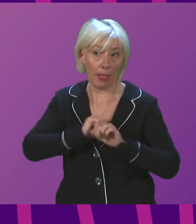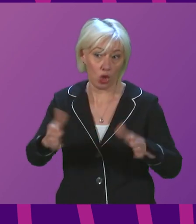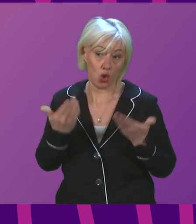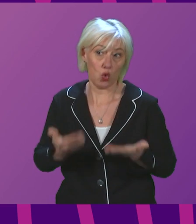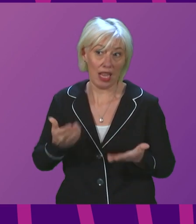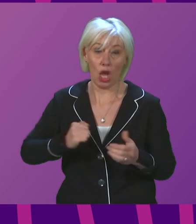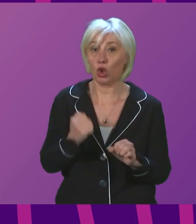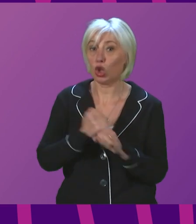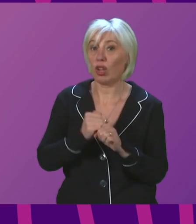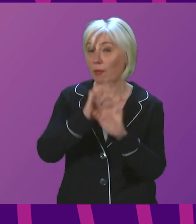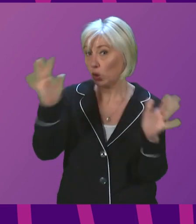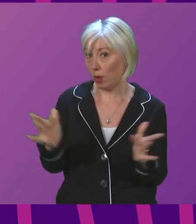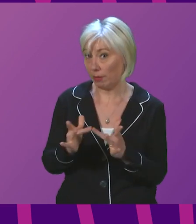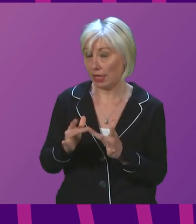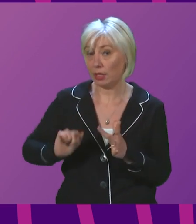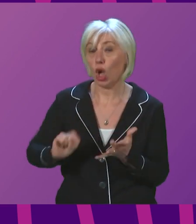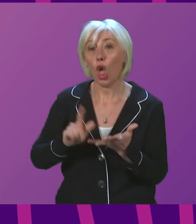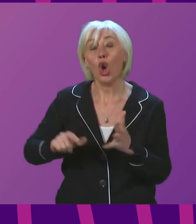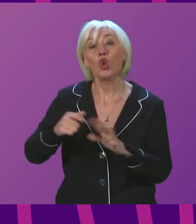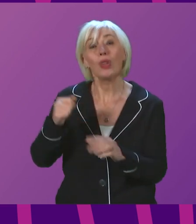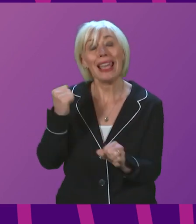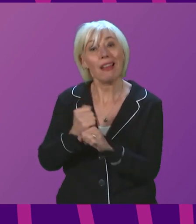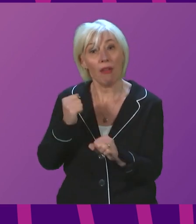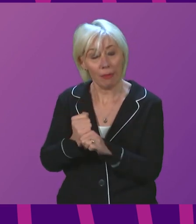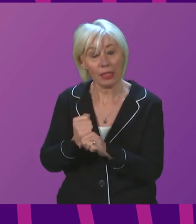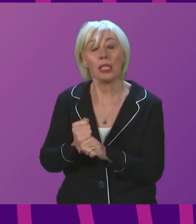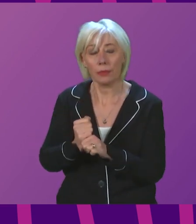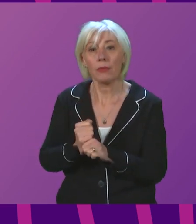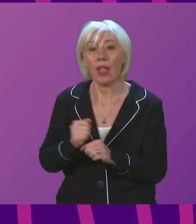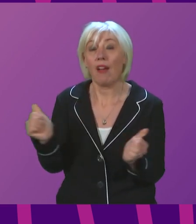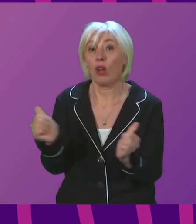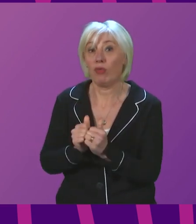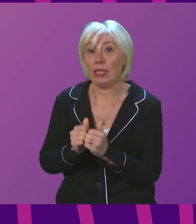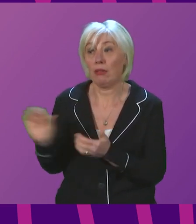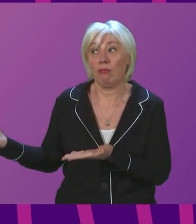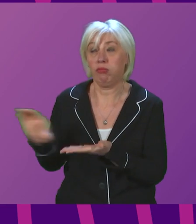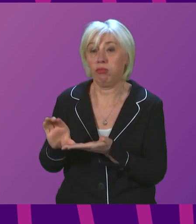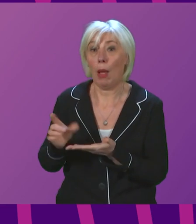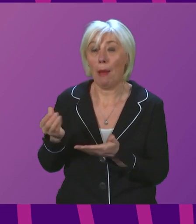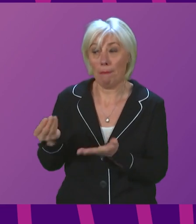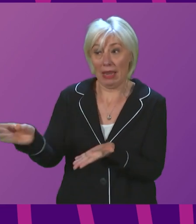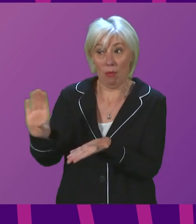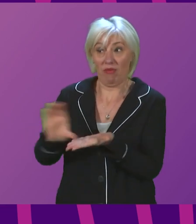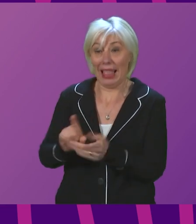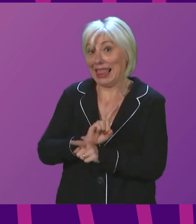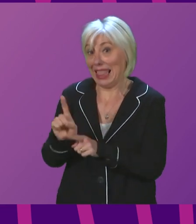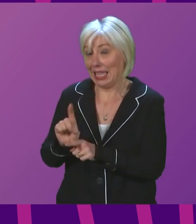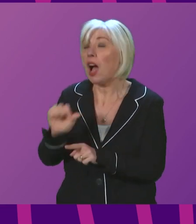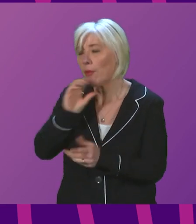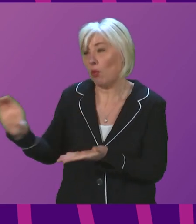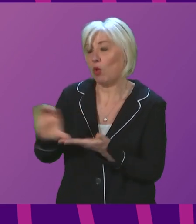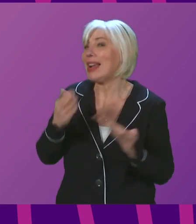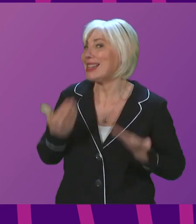Since then, the Treasury has given approval for money that would have come to us later to be allocated now. As I have said, we had already